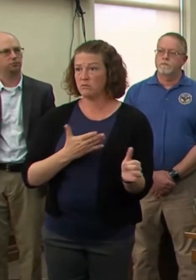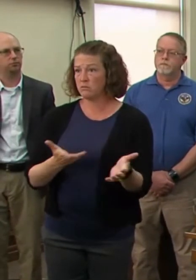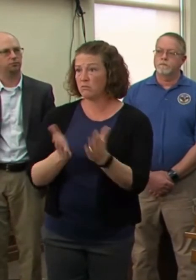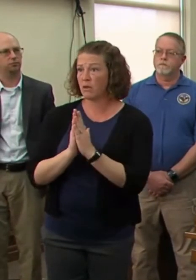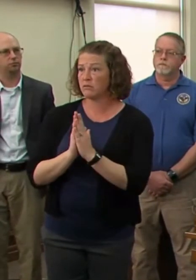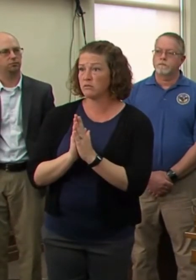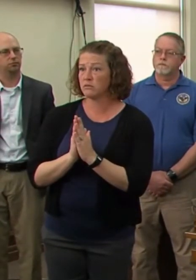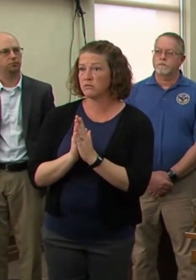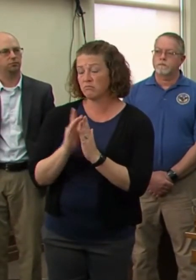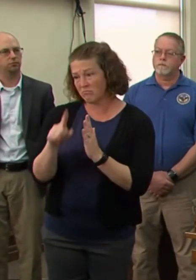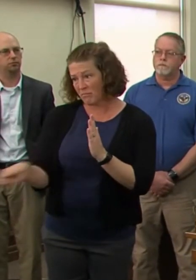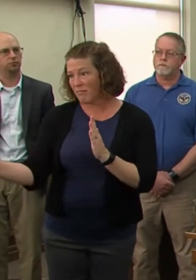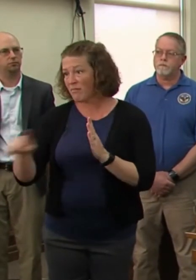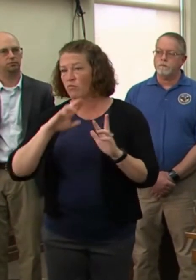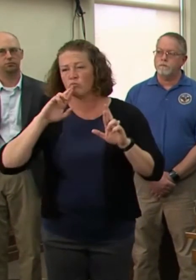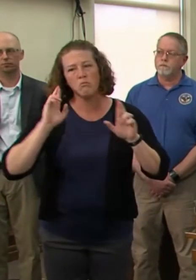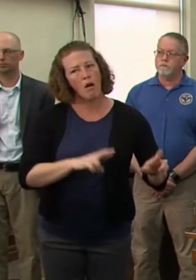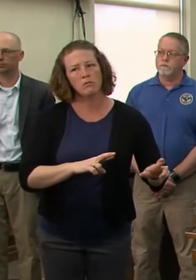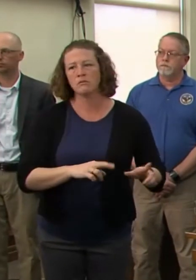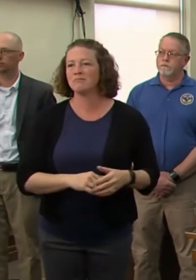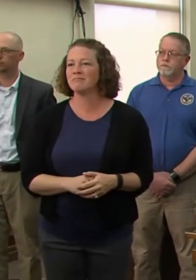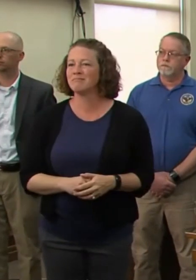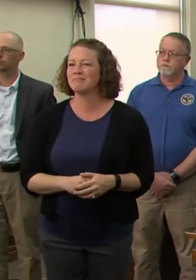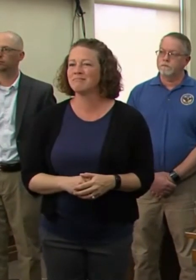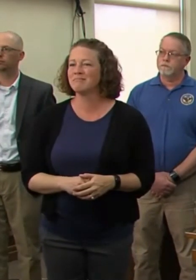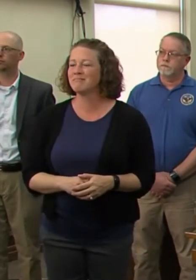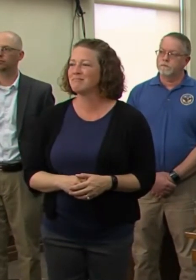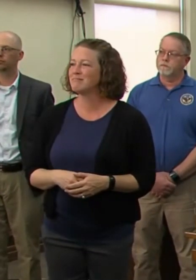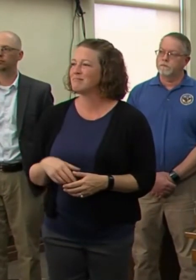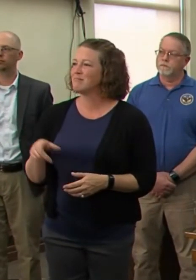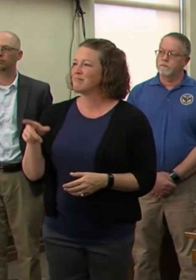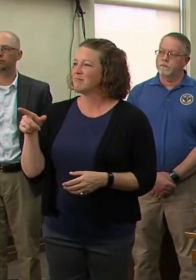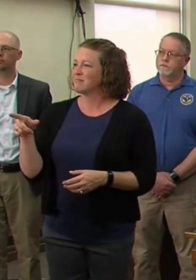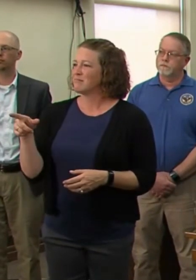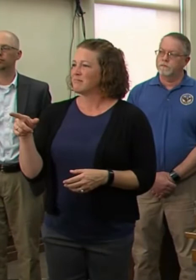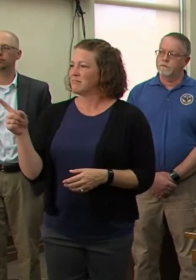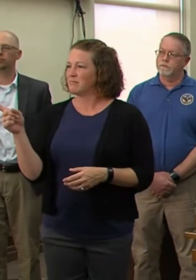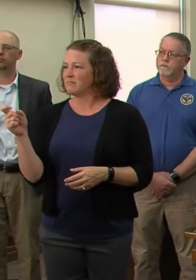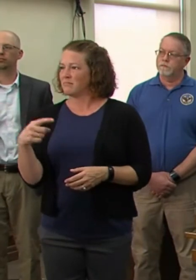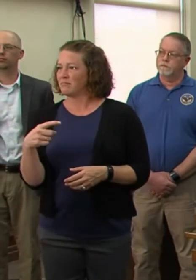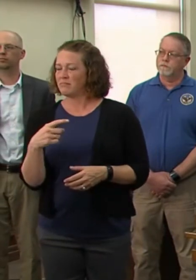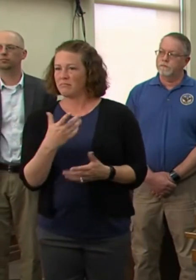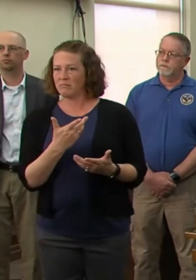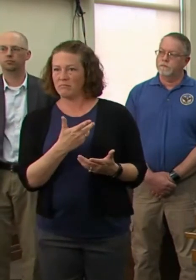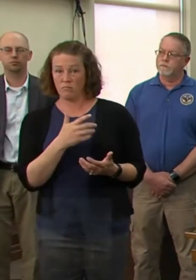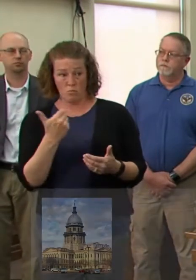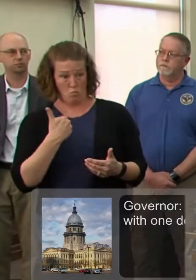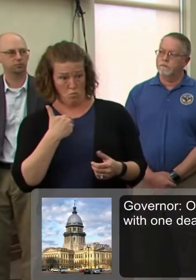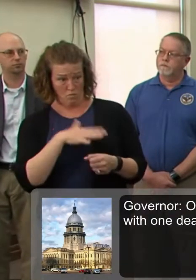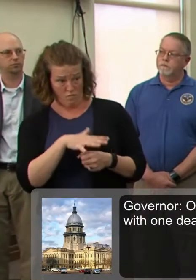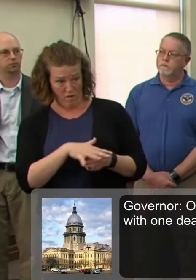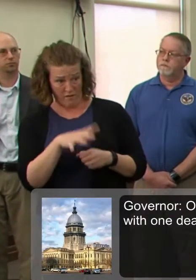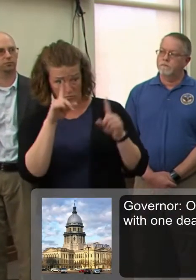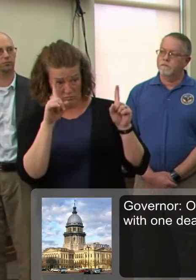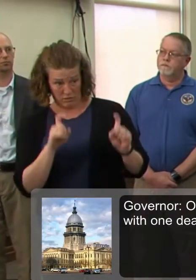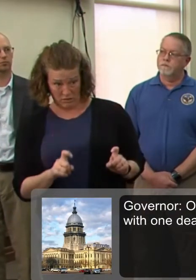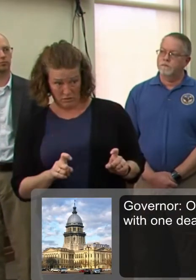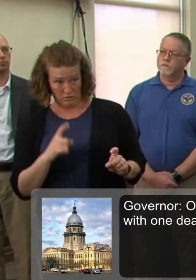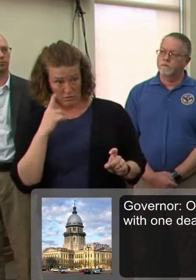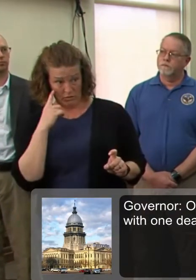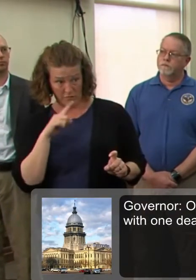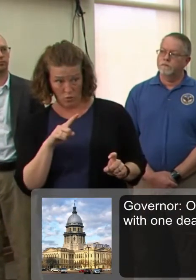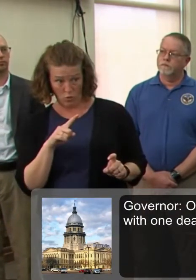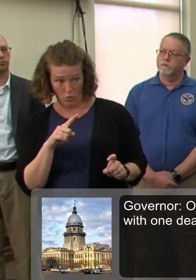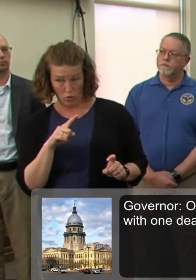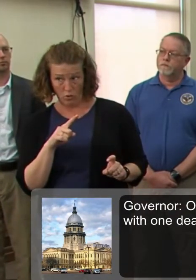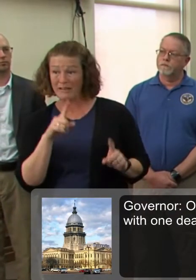and they're responding in spades. How is it going getting enough test kits to get the job done in a successful way? Getting